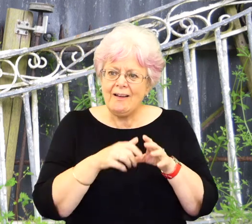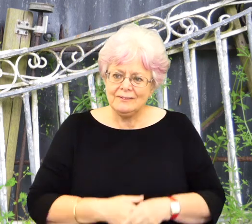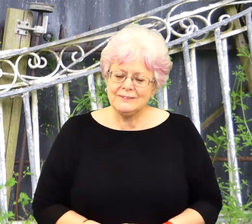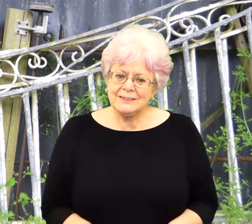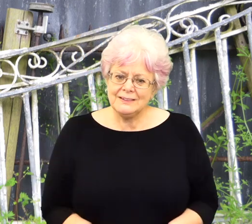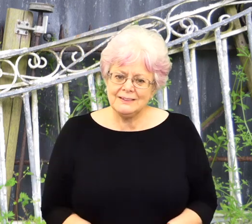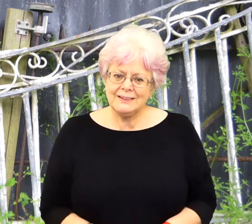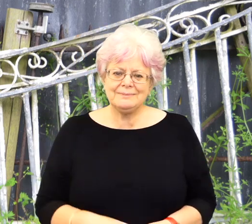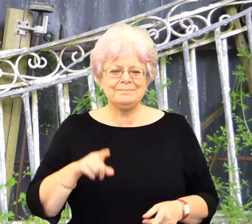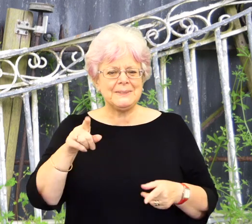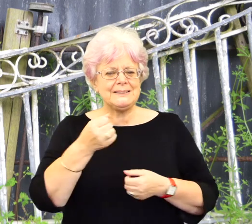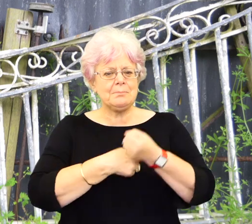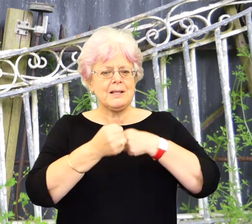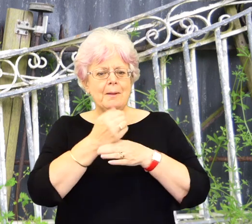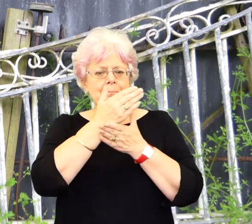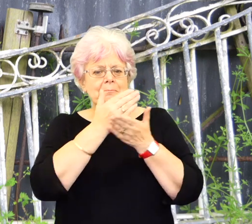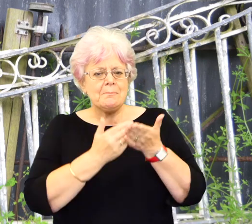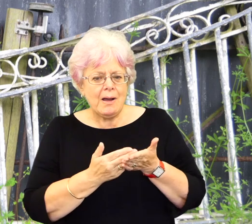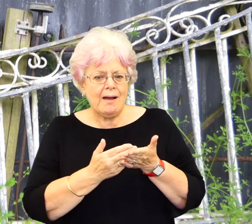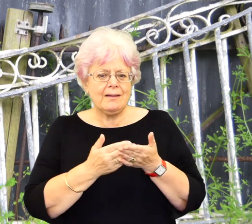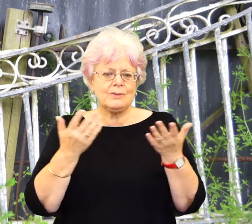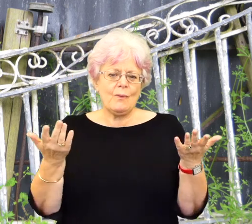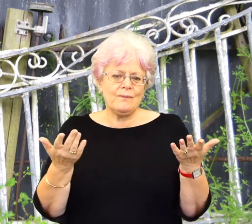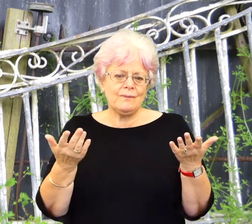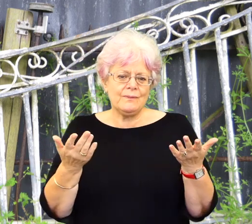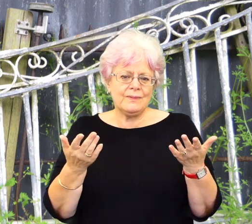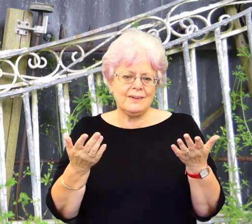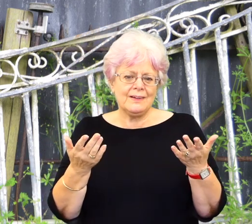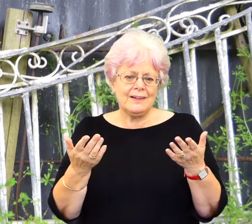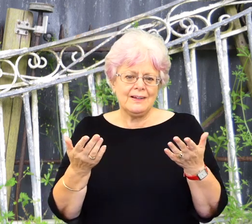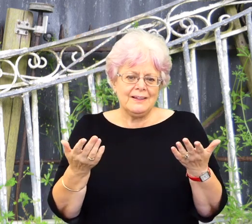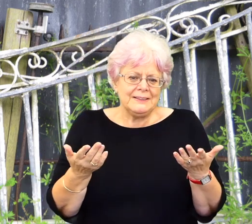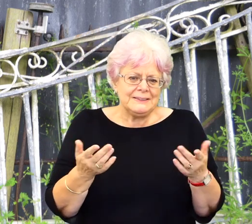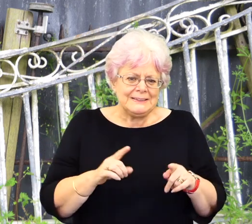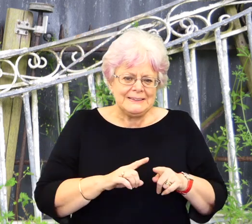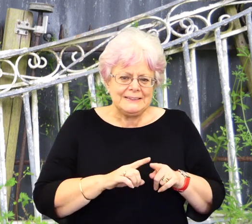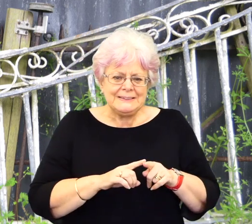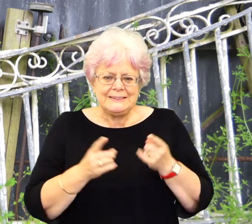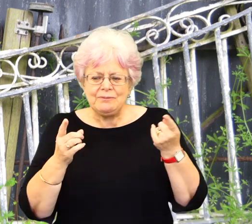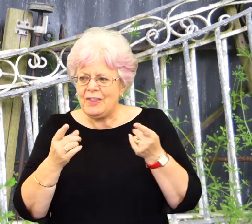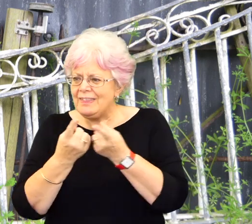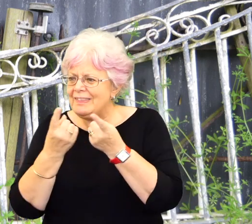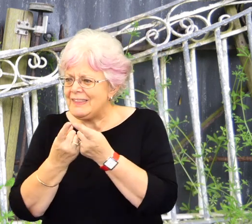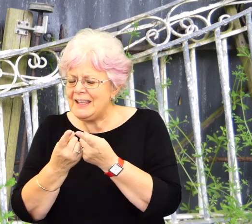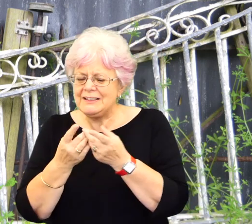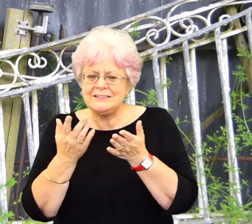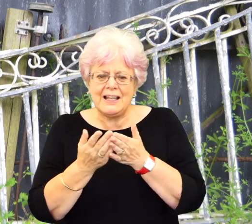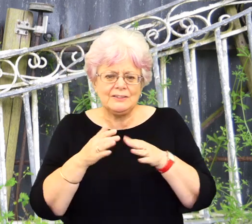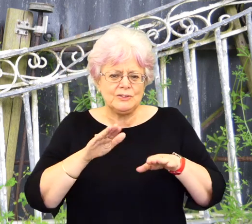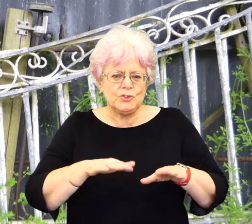and they become part of, obviously then you wander through this wild garden then, because if we left, we left to roam at the garden as children, and so the